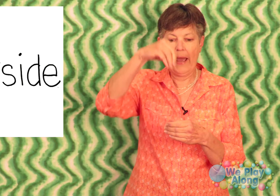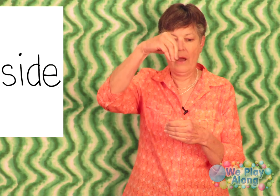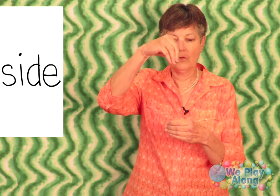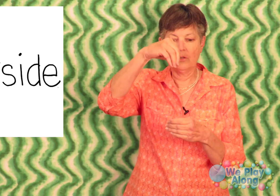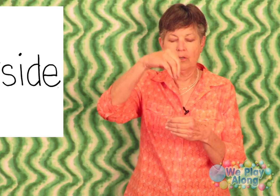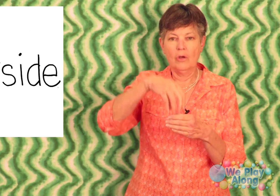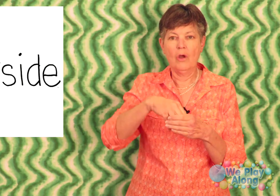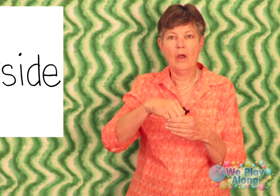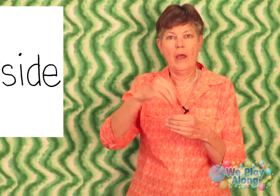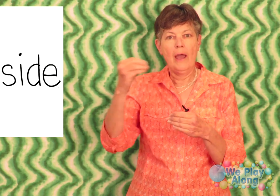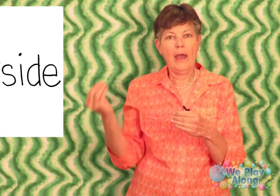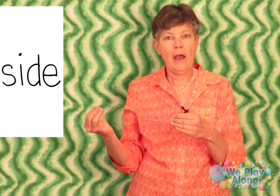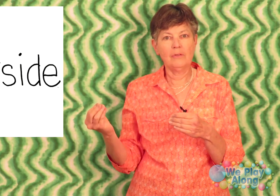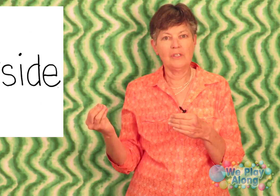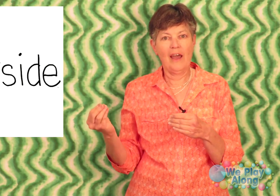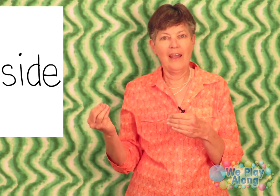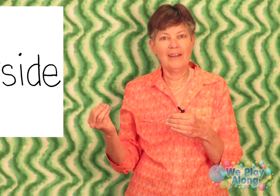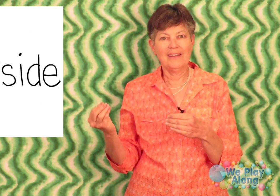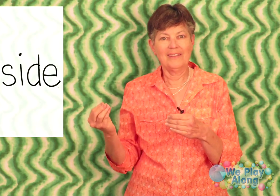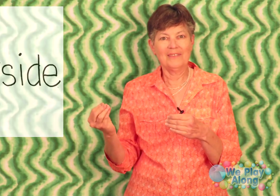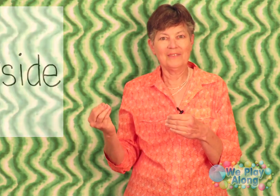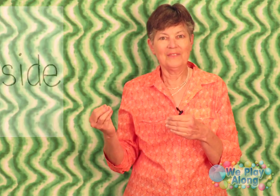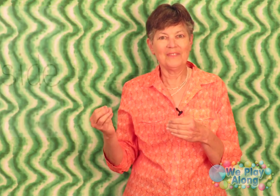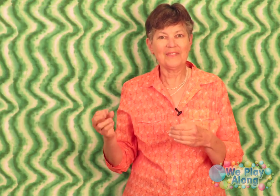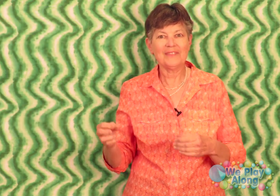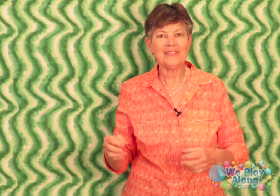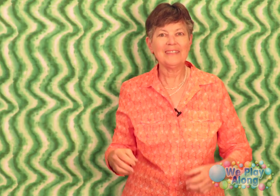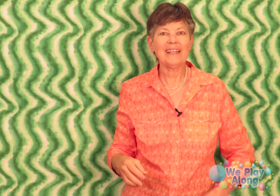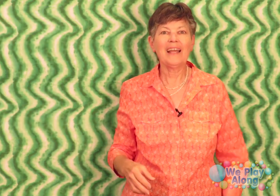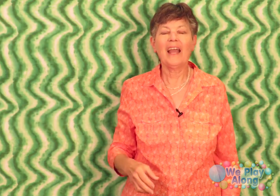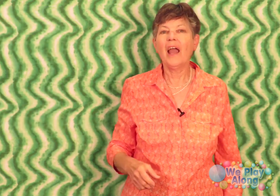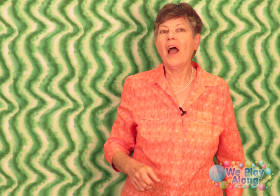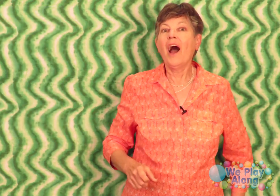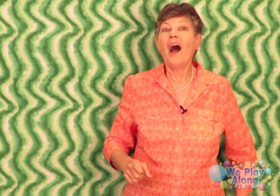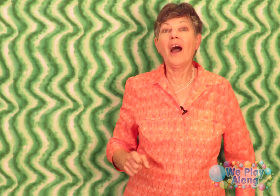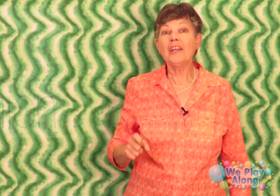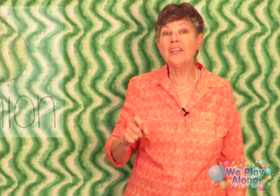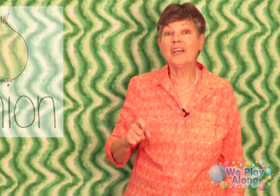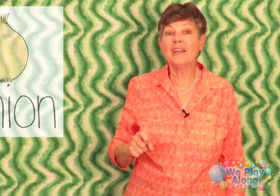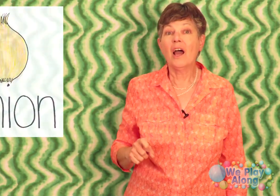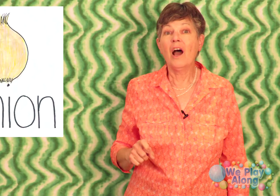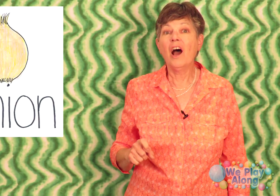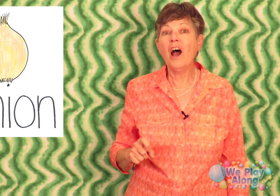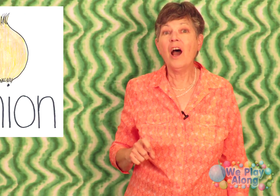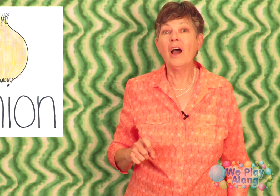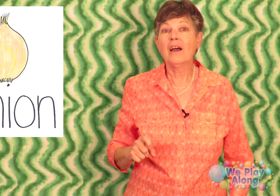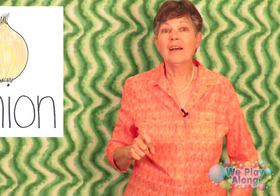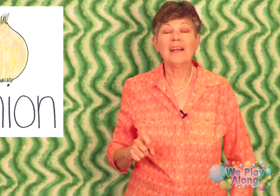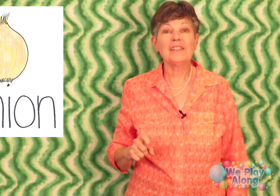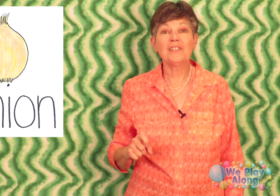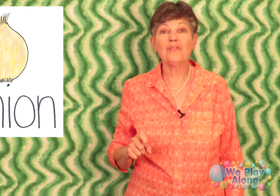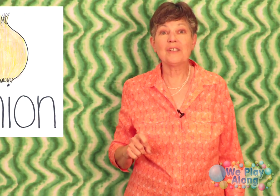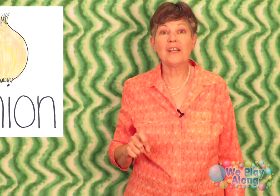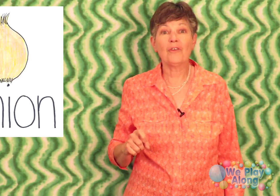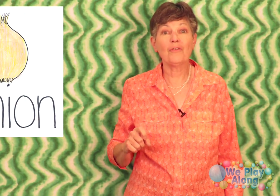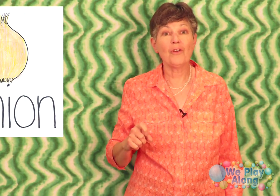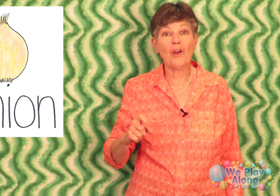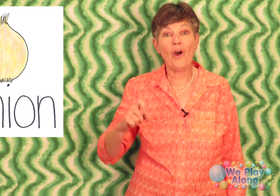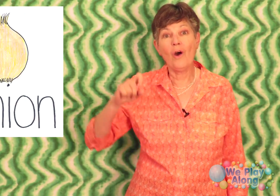out outside onion oh it's a different sound for an O